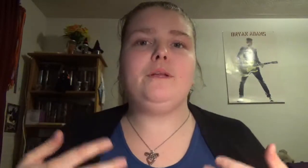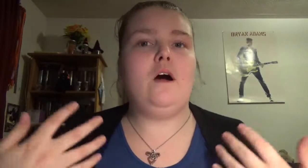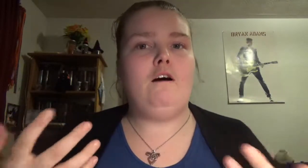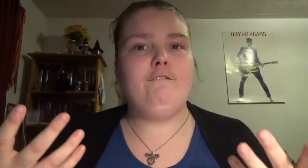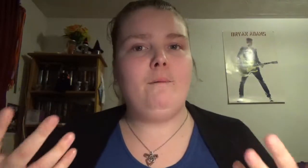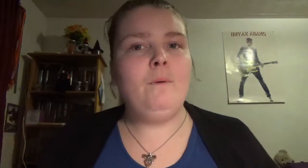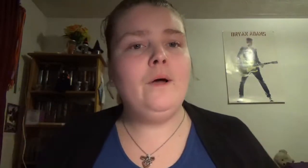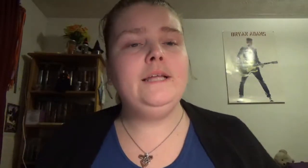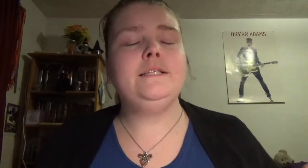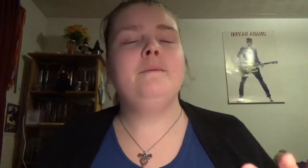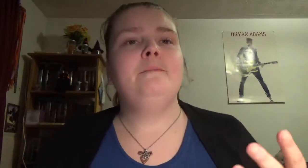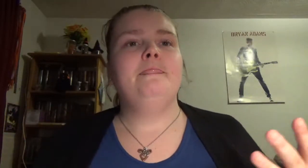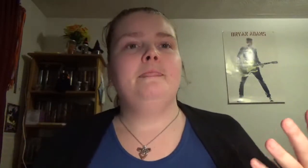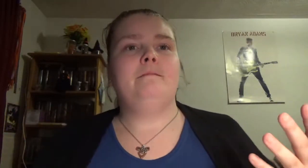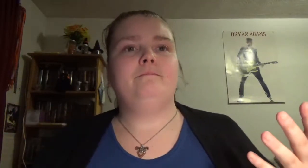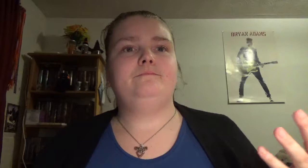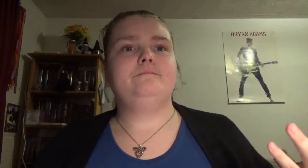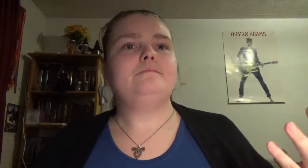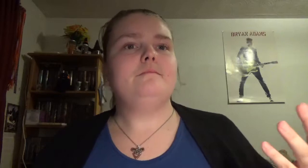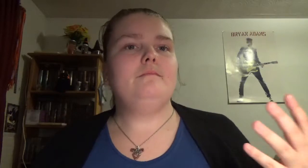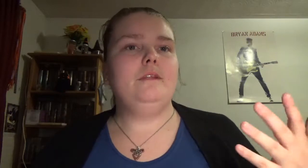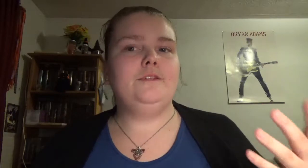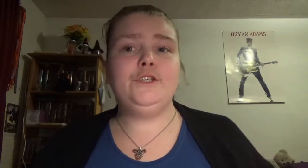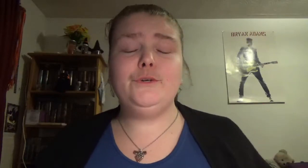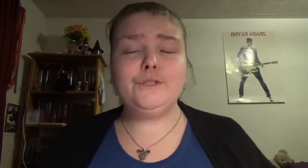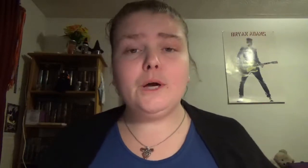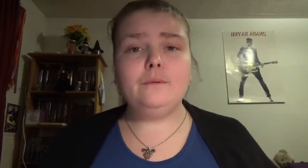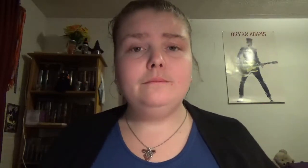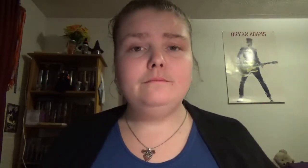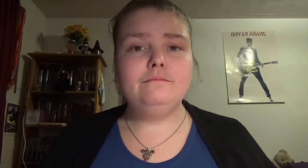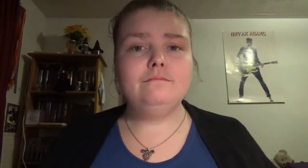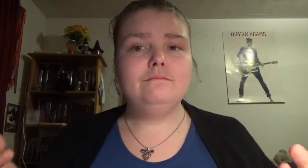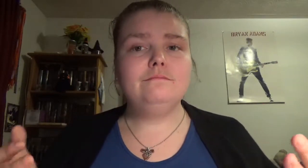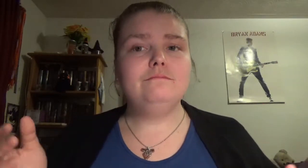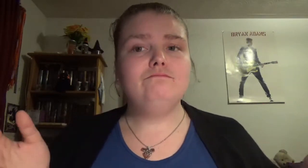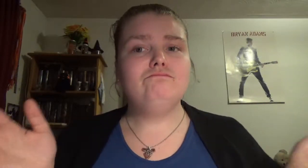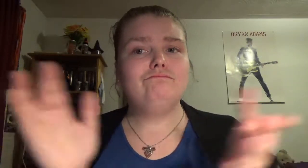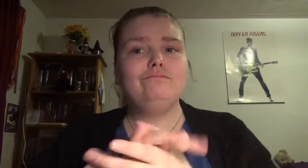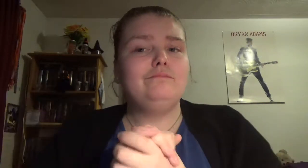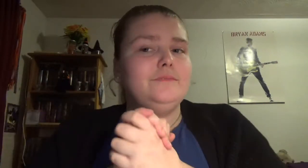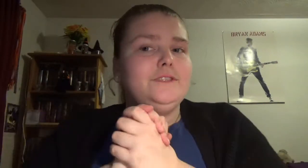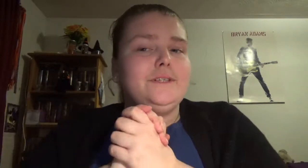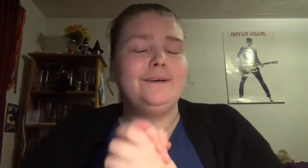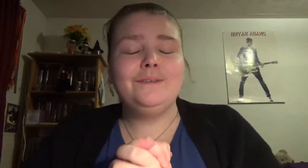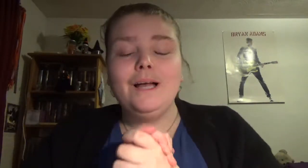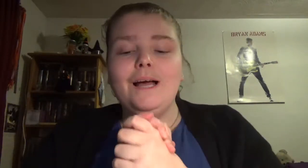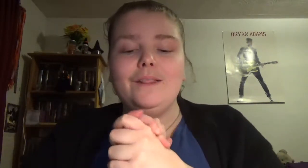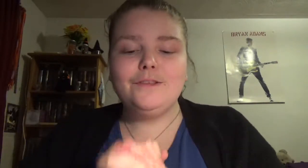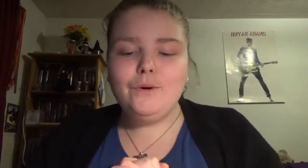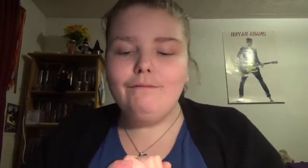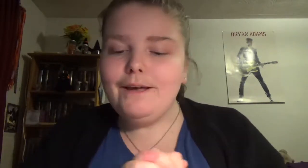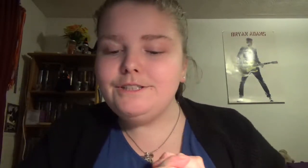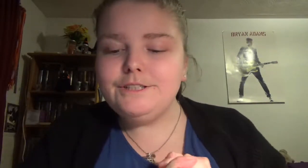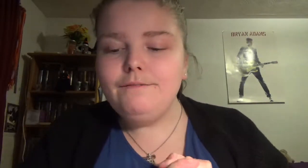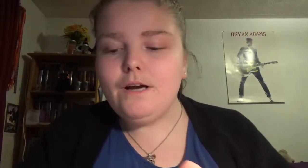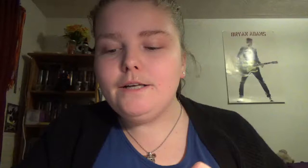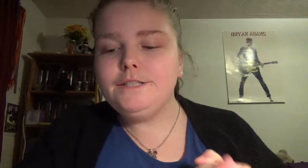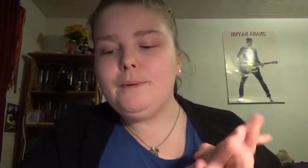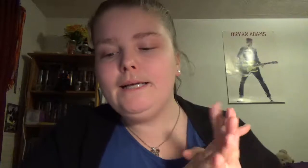off point to do so so the 12 faces of the goddess by